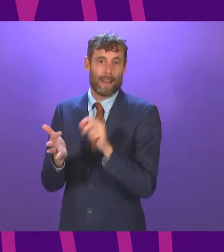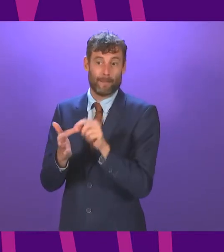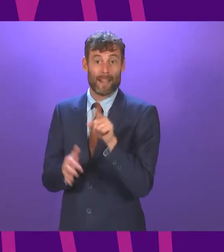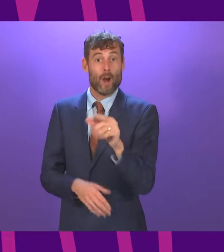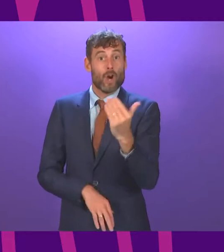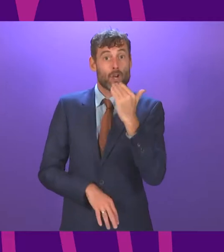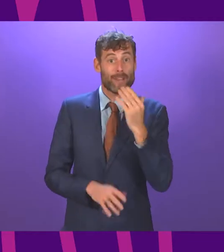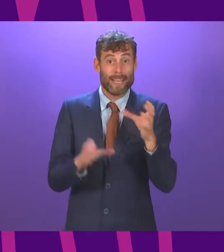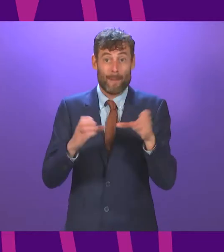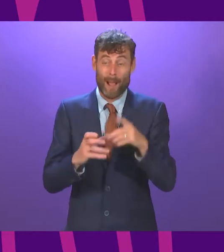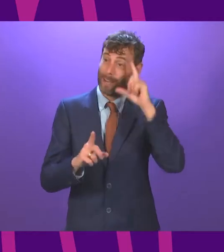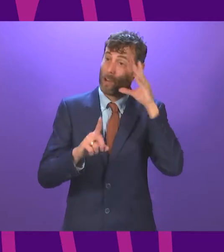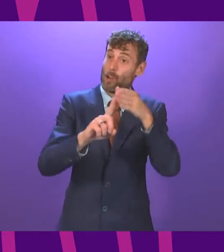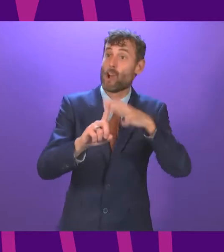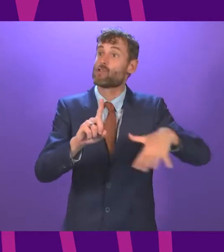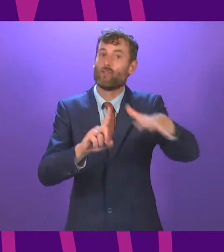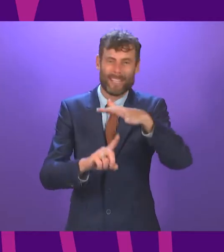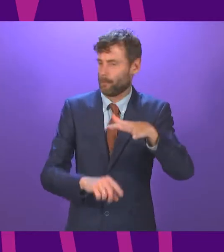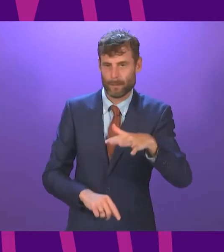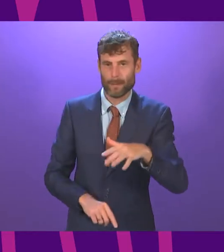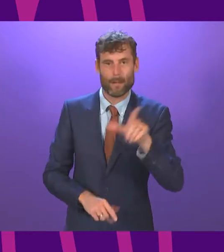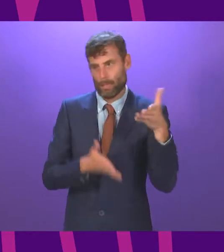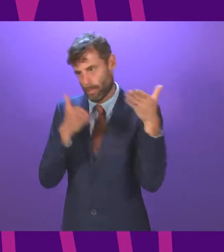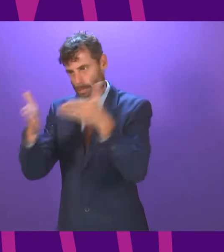That is why the Liberal Democrats will oppose this motion tonight.